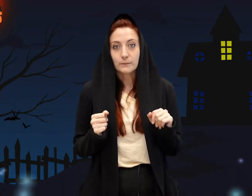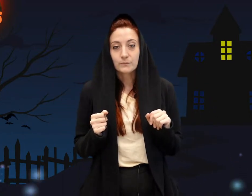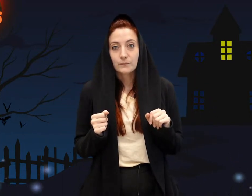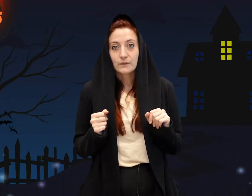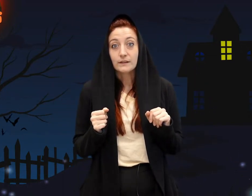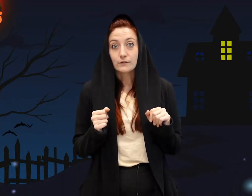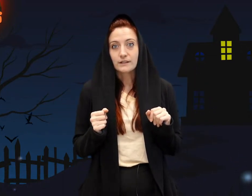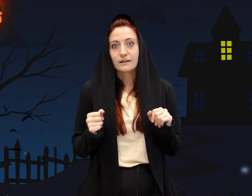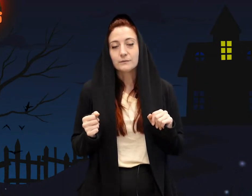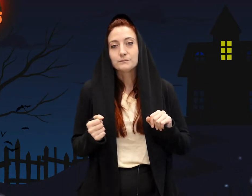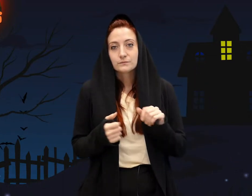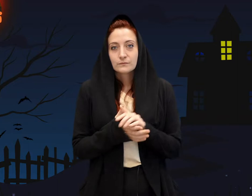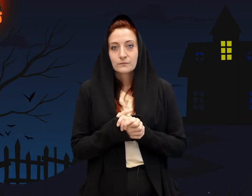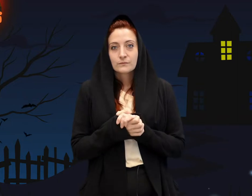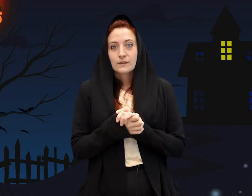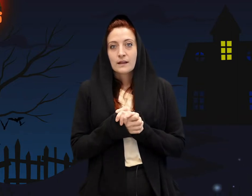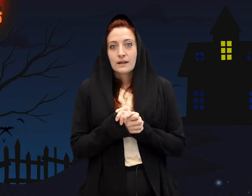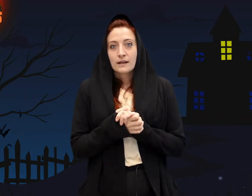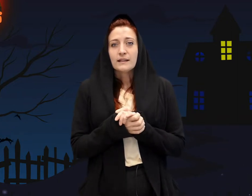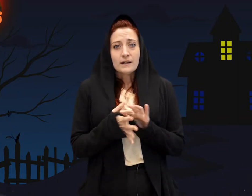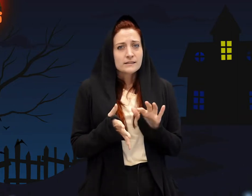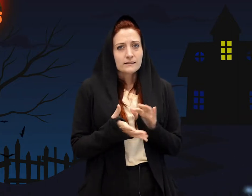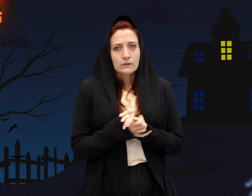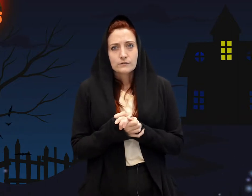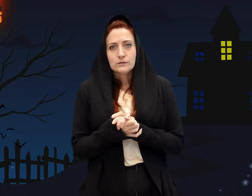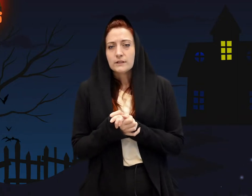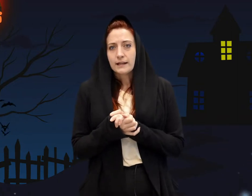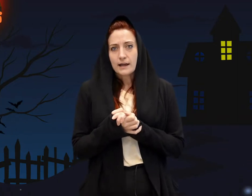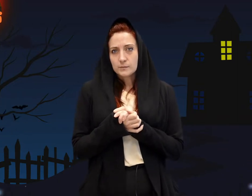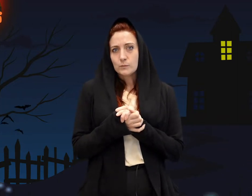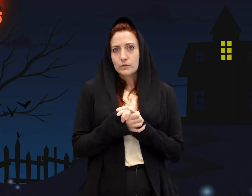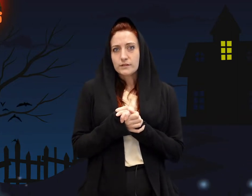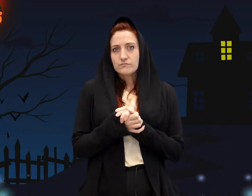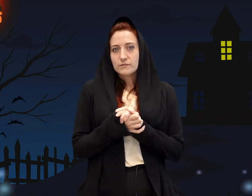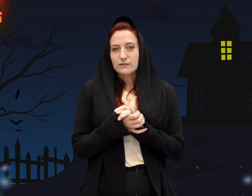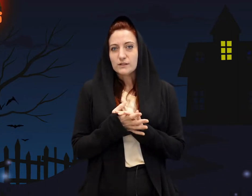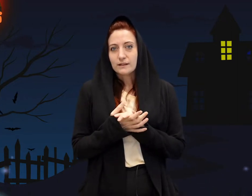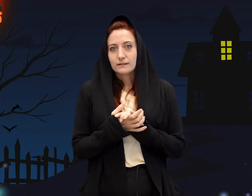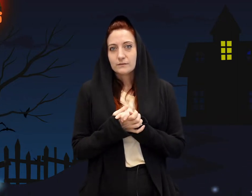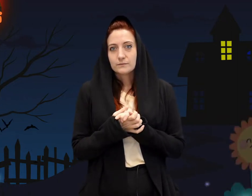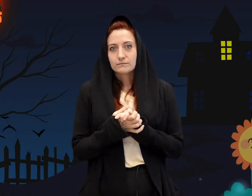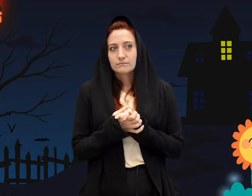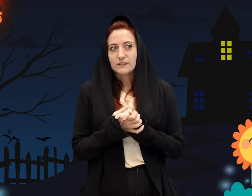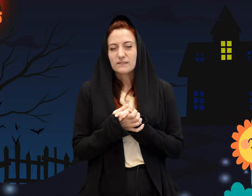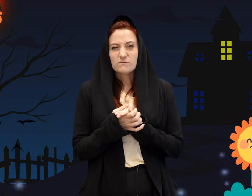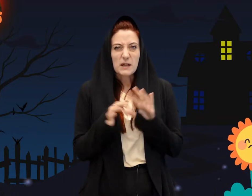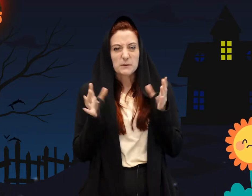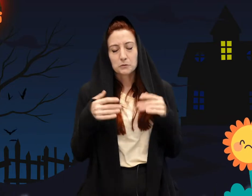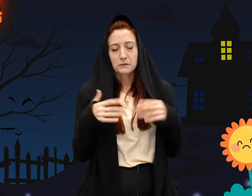in front garden. And the garden itself looked like it hadn't been watered in a few days. The flowers were all